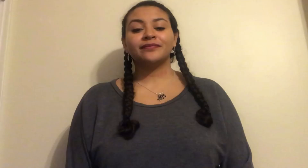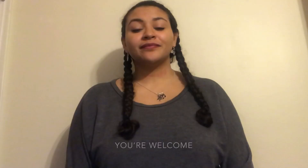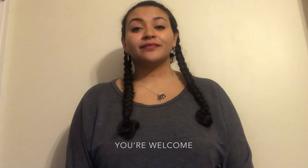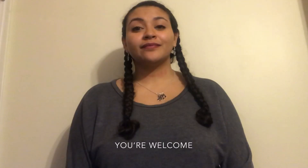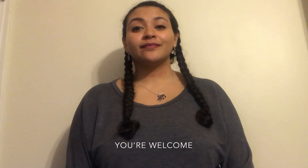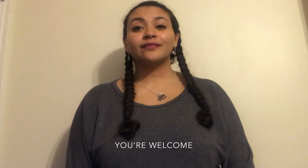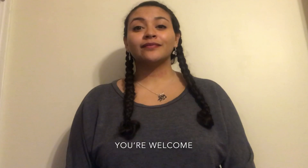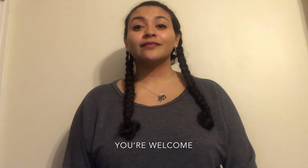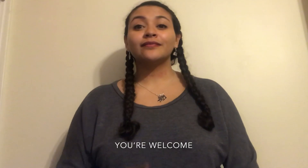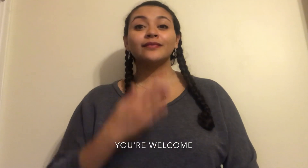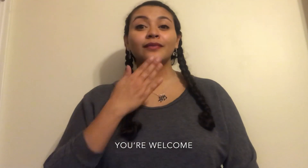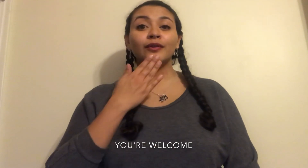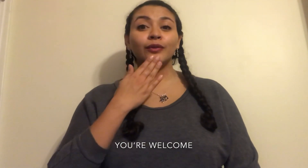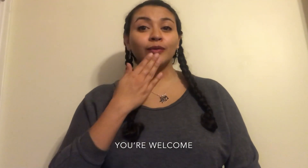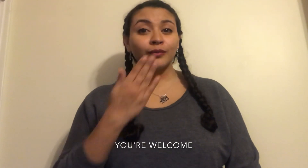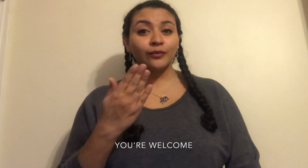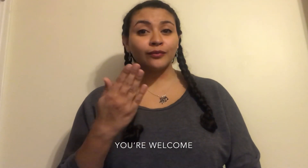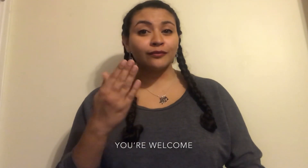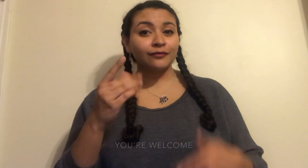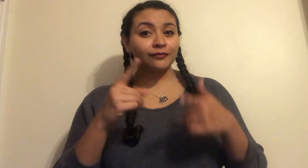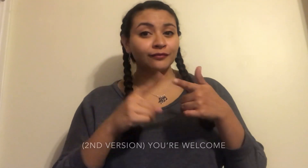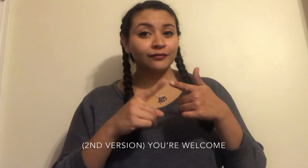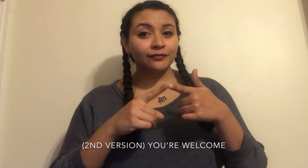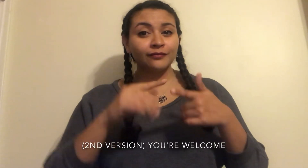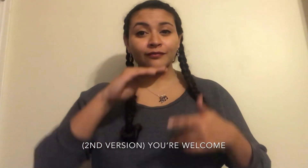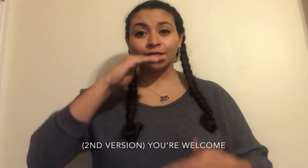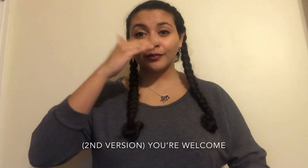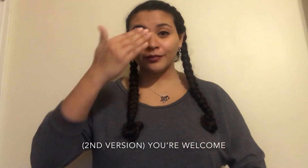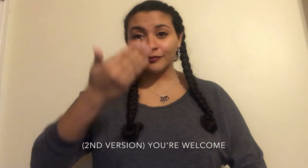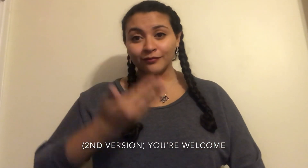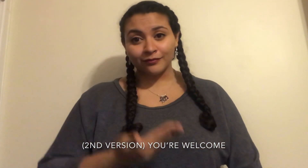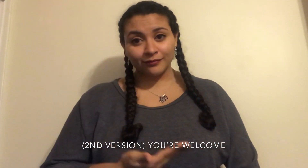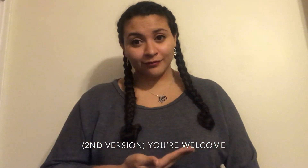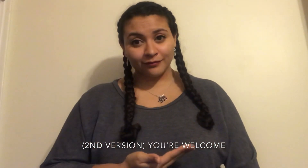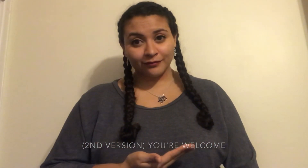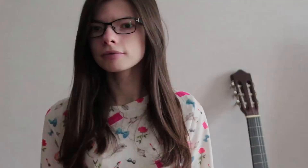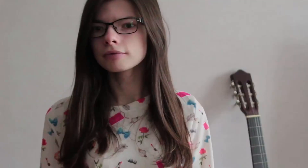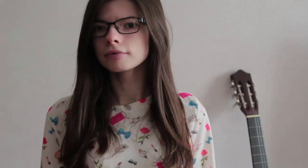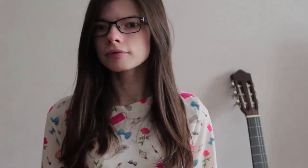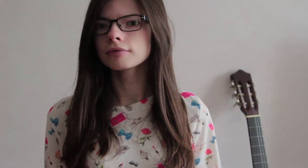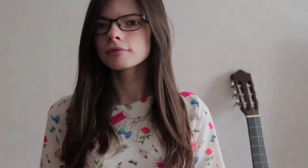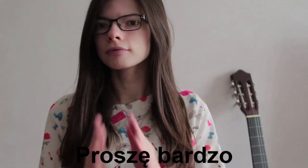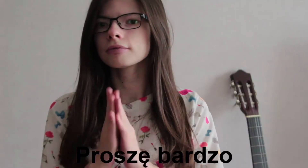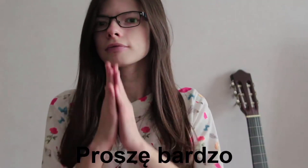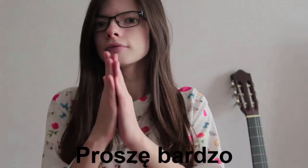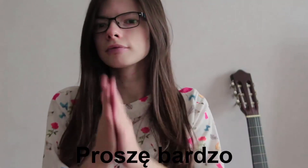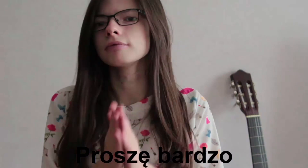You're welcome. Or you're welcome. Proszę bardzo.